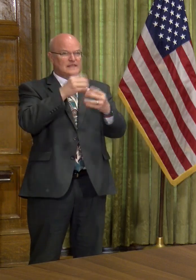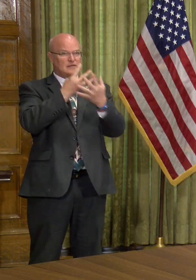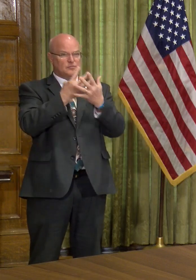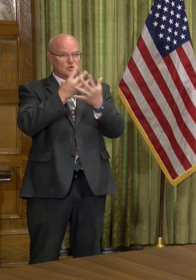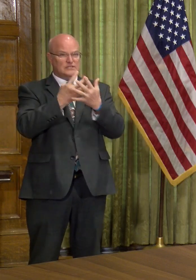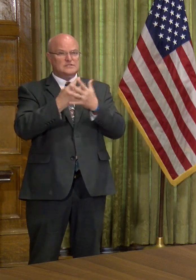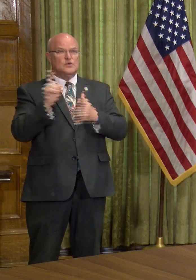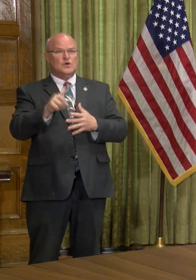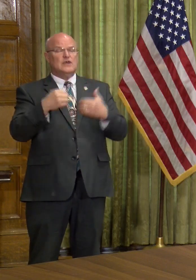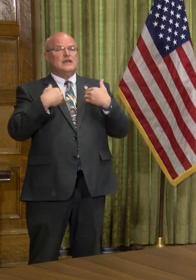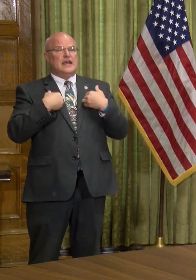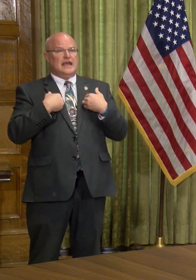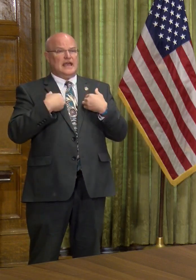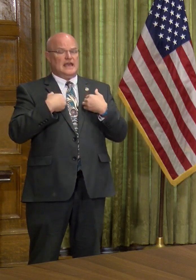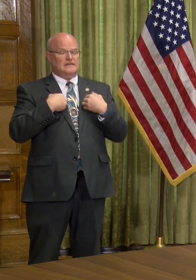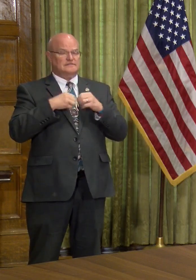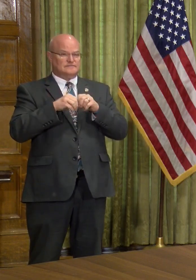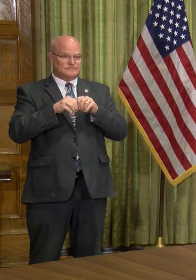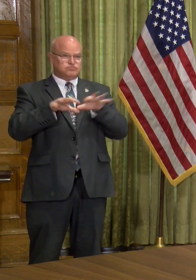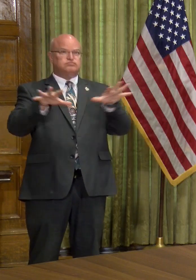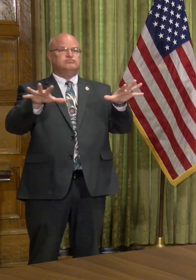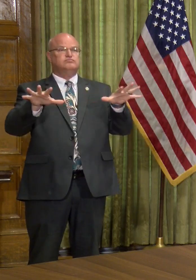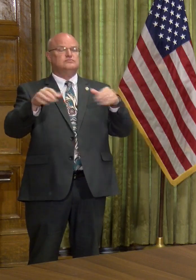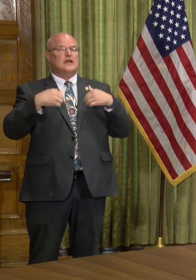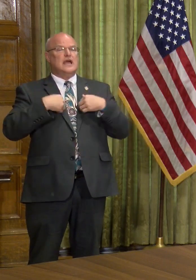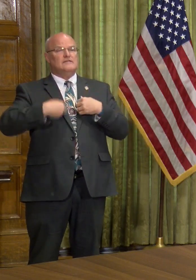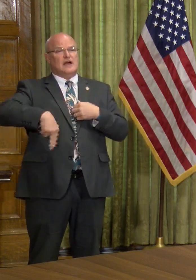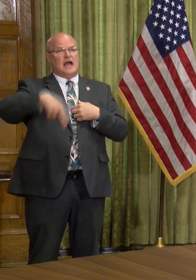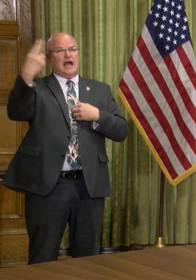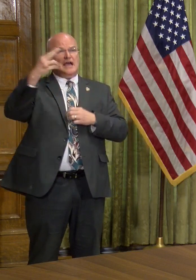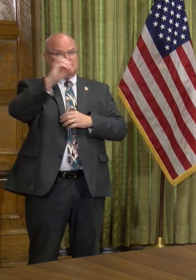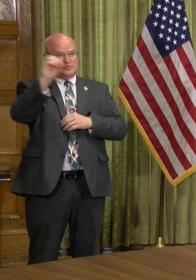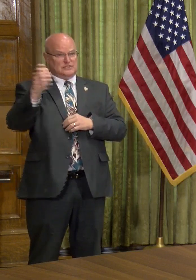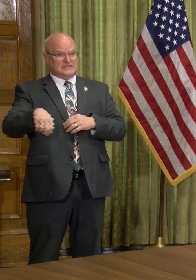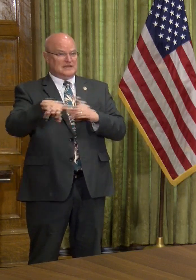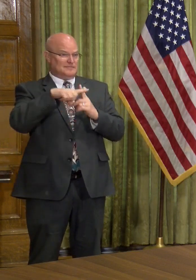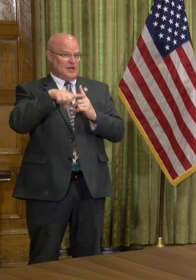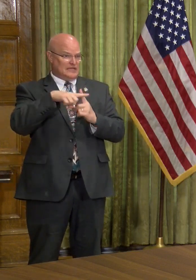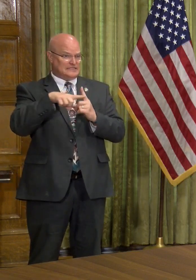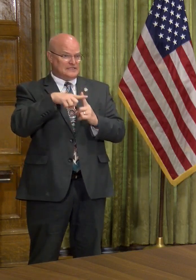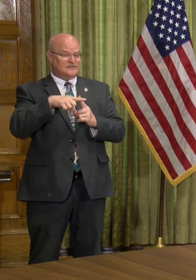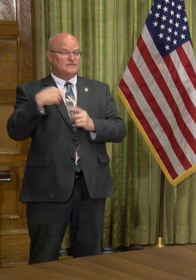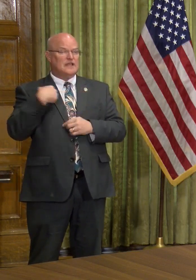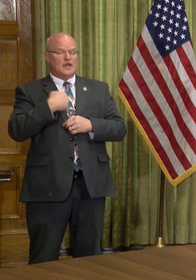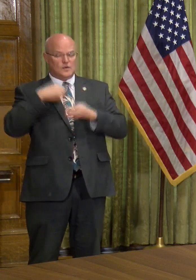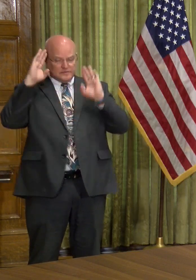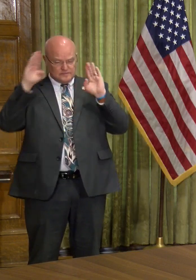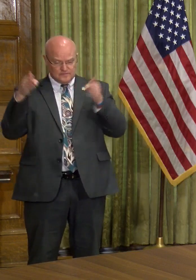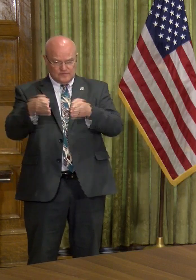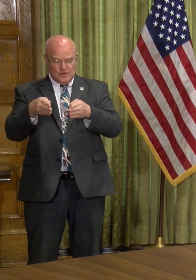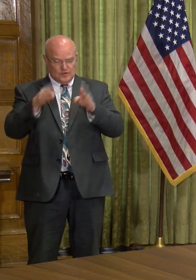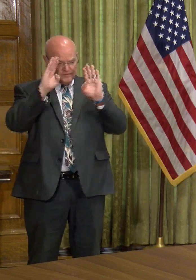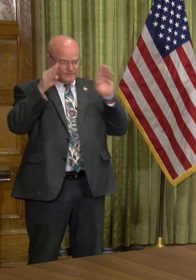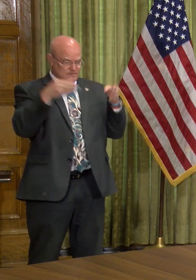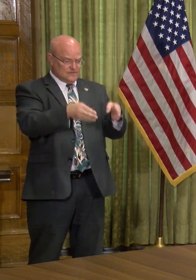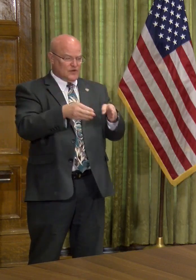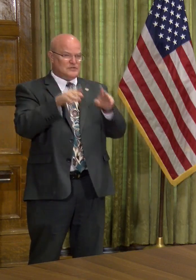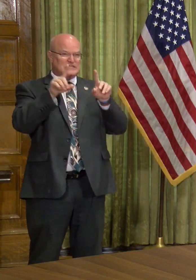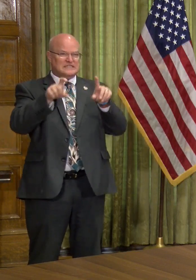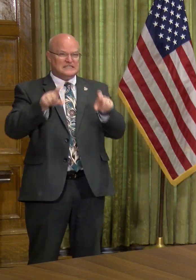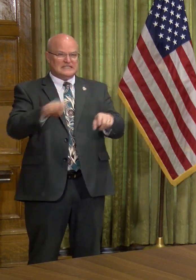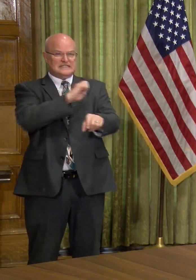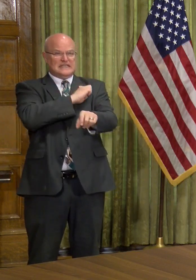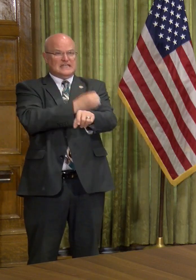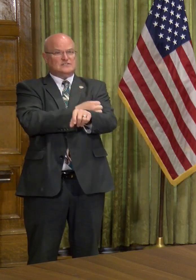prisons where there's been an outbreak, you have a very high percent of positives. And we focus our testing energy